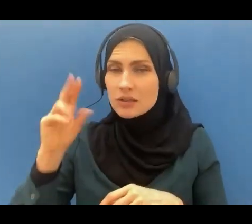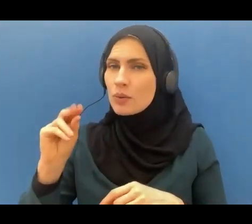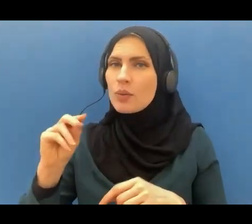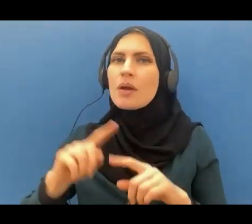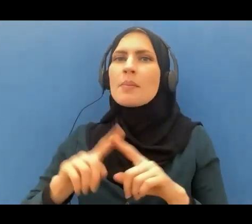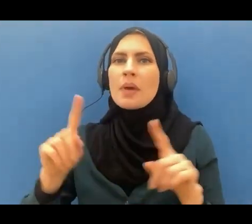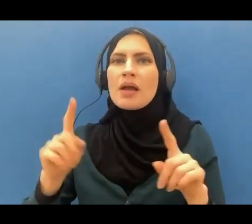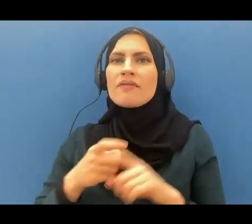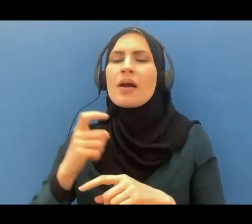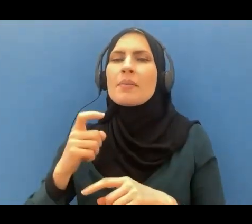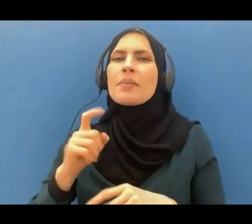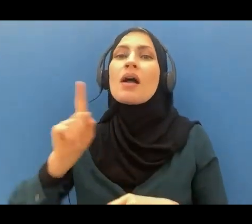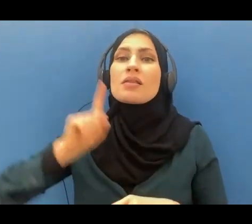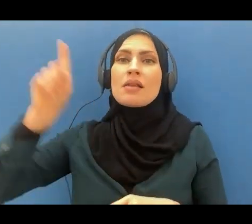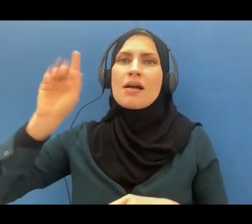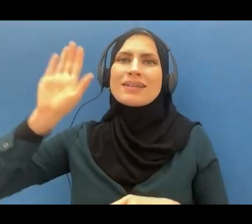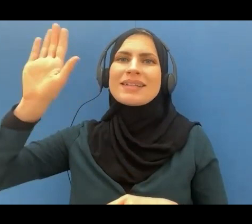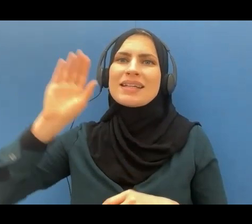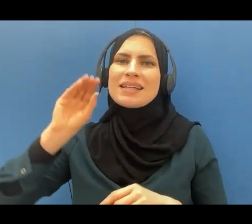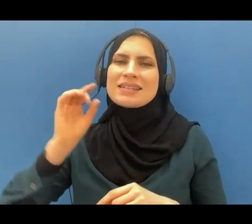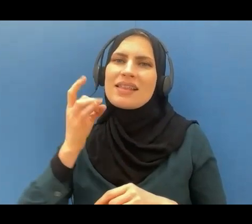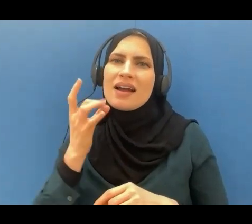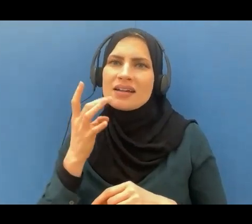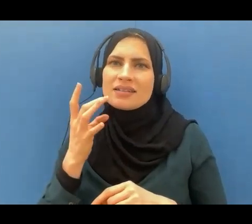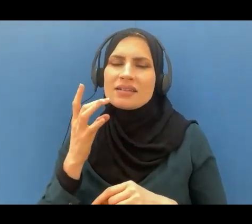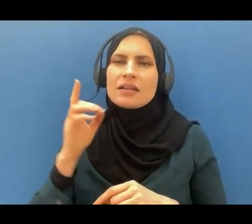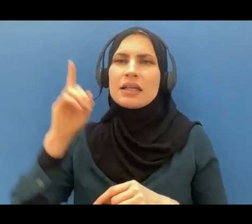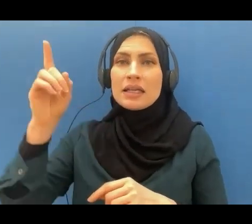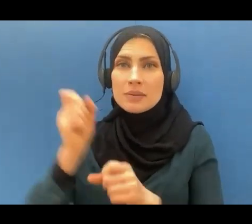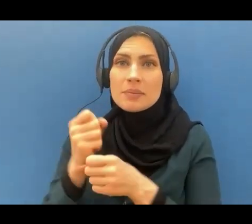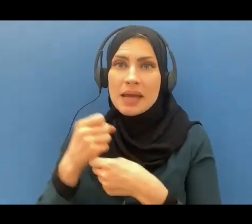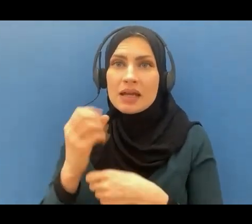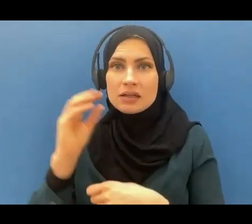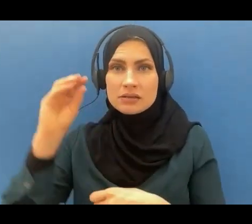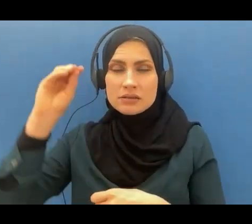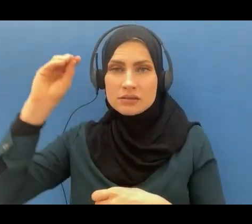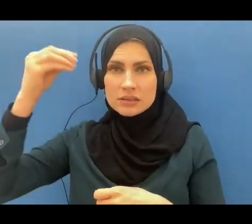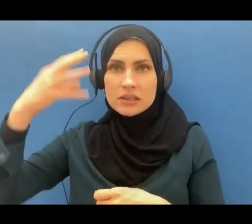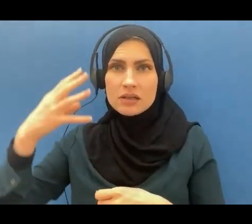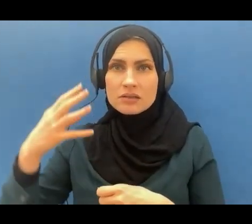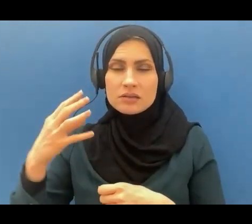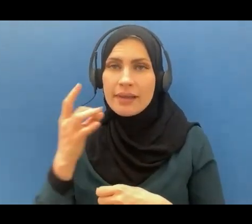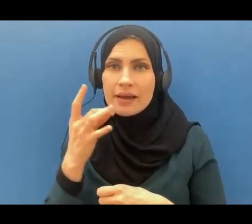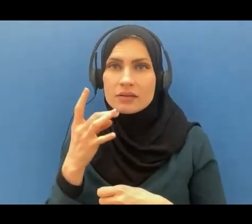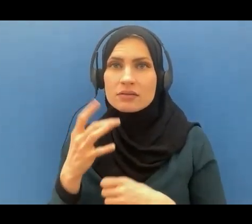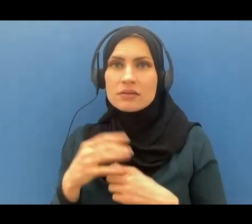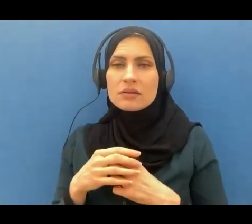light of Allah the creator of the sunlight imagine the light of Allah